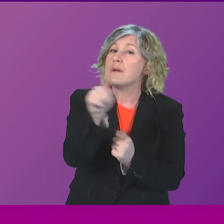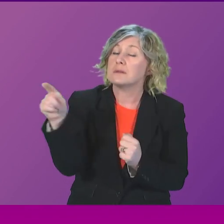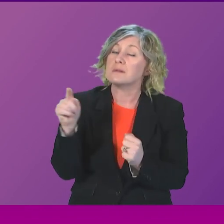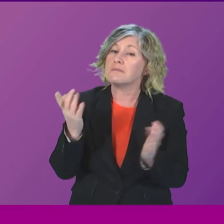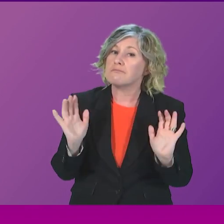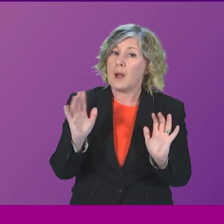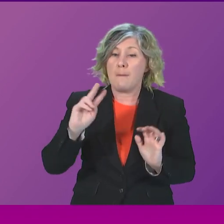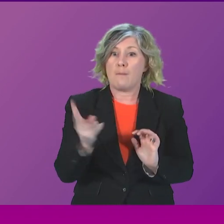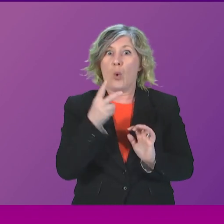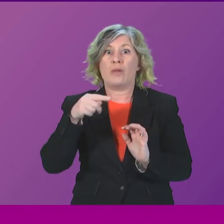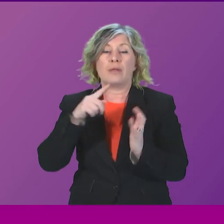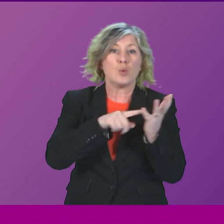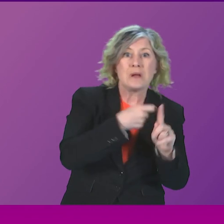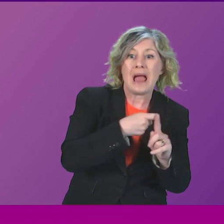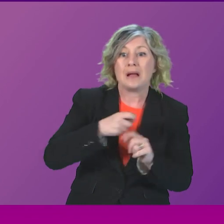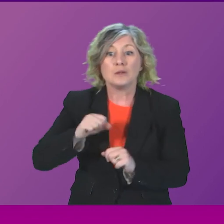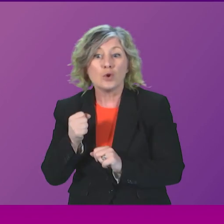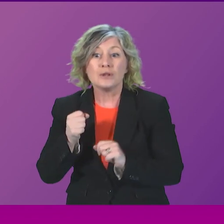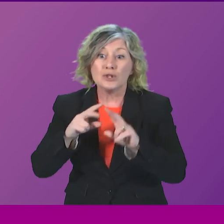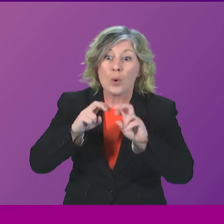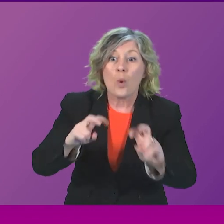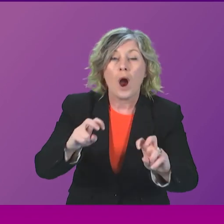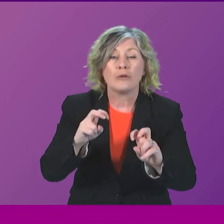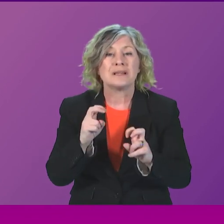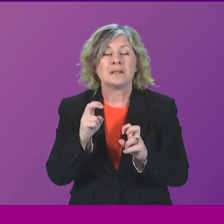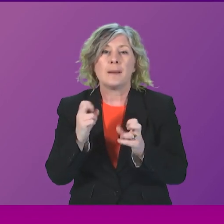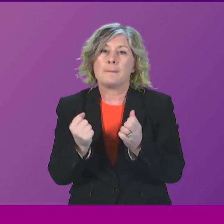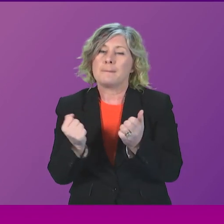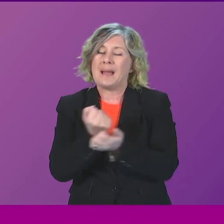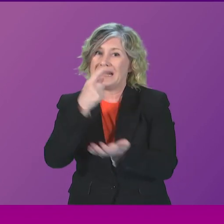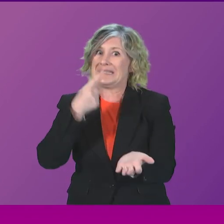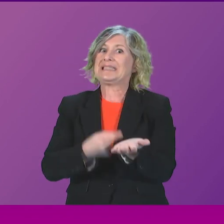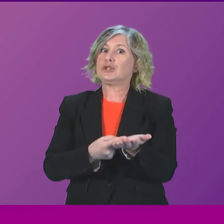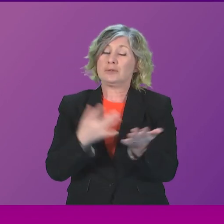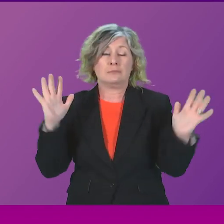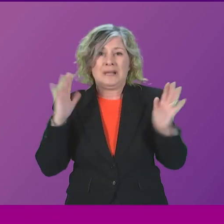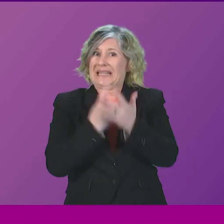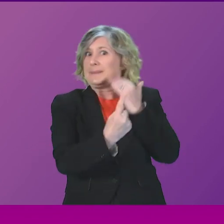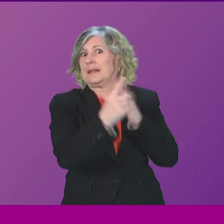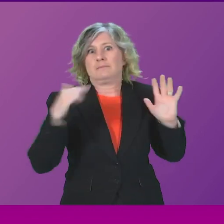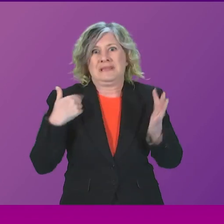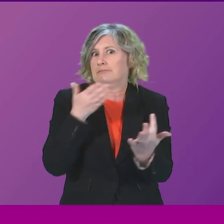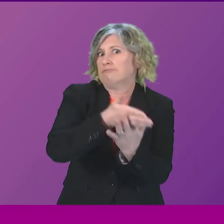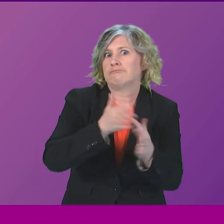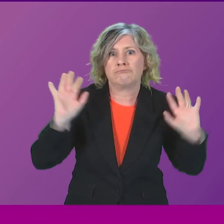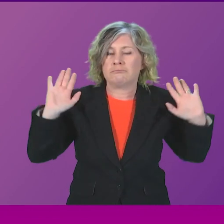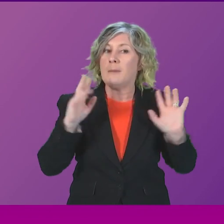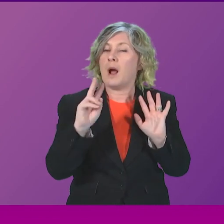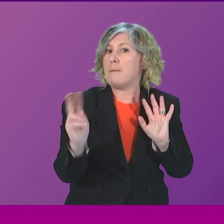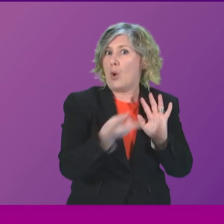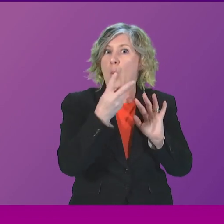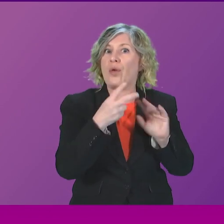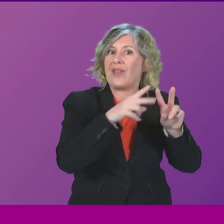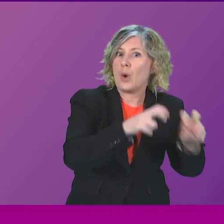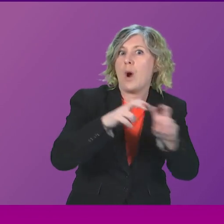inquiries have taken the decision again, the independent decision, not a decision that I interfere in whatsoever. But both inquiries